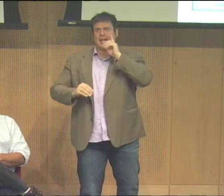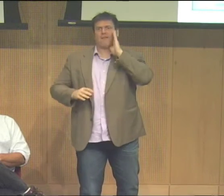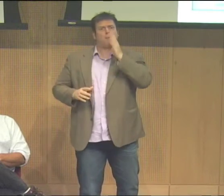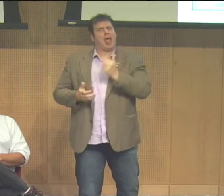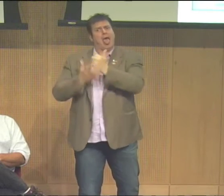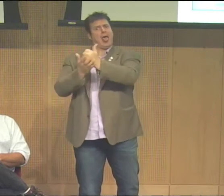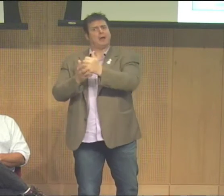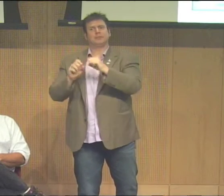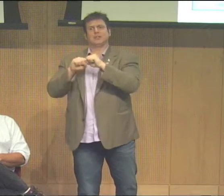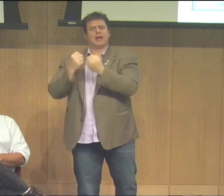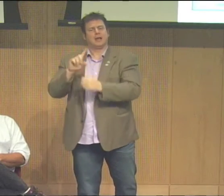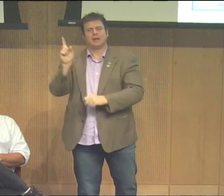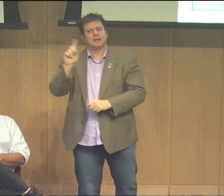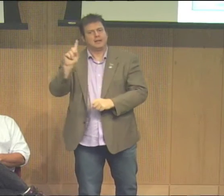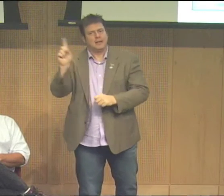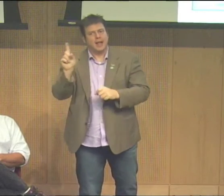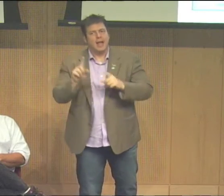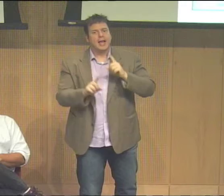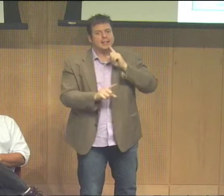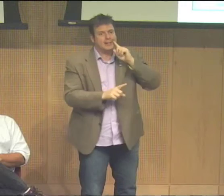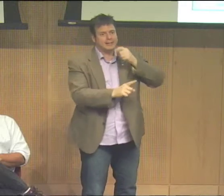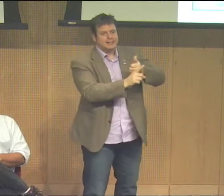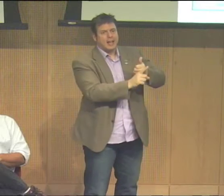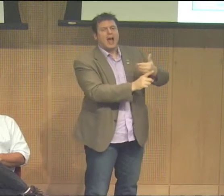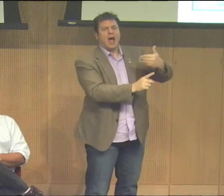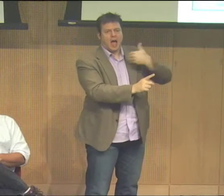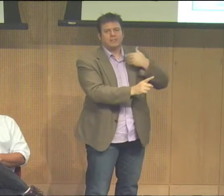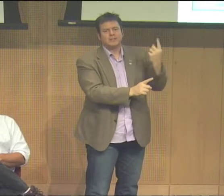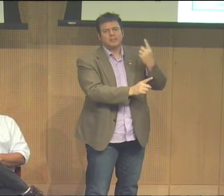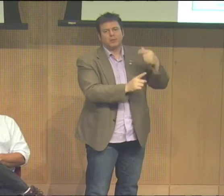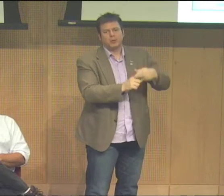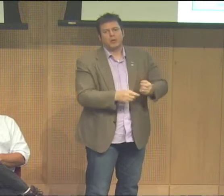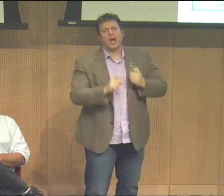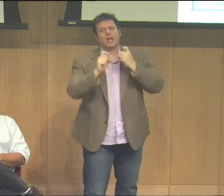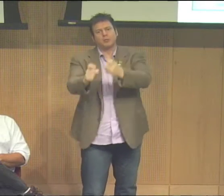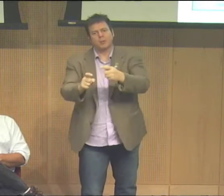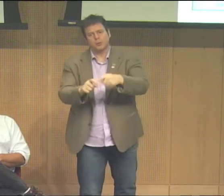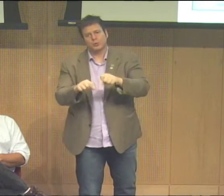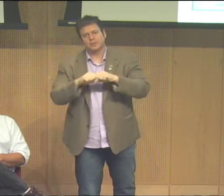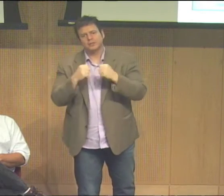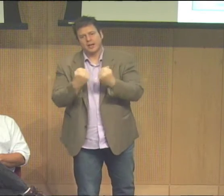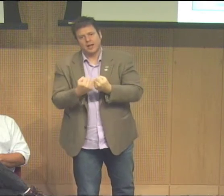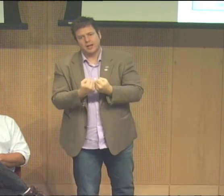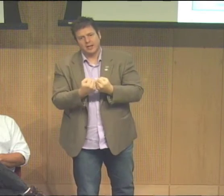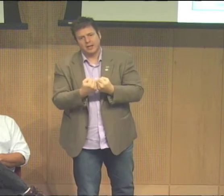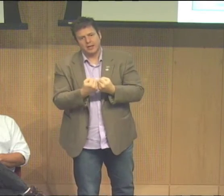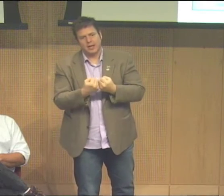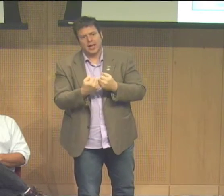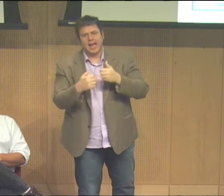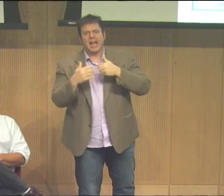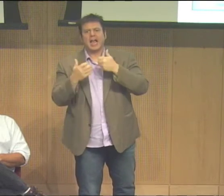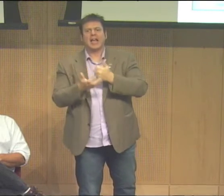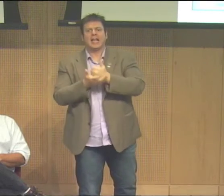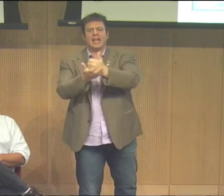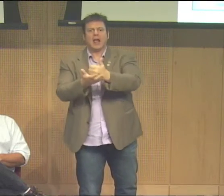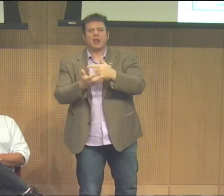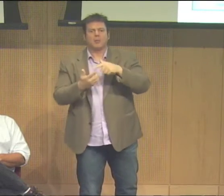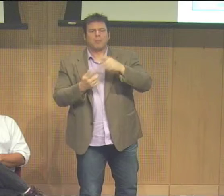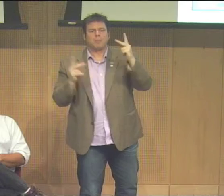diminished so trying to help fix deaf people doesn't necessarily fix society that deaf people as they are contribute to society